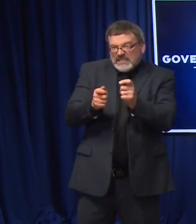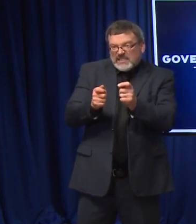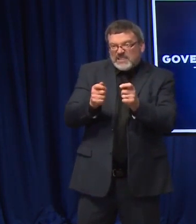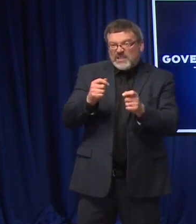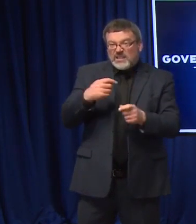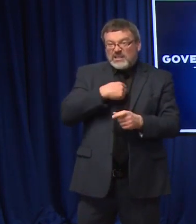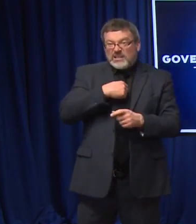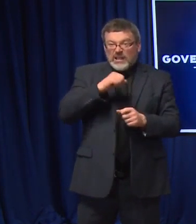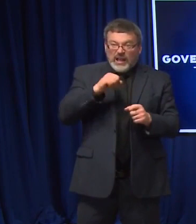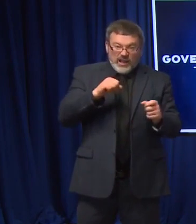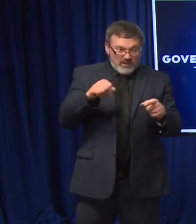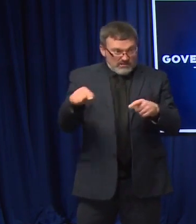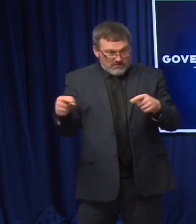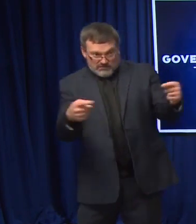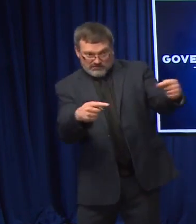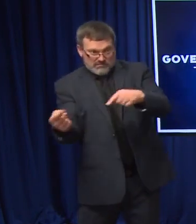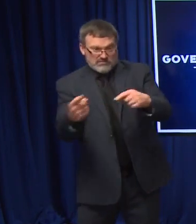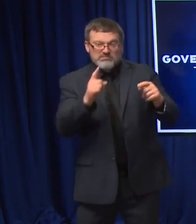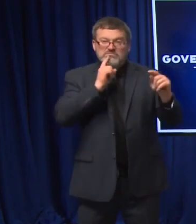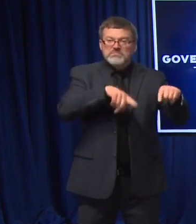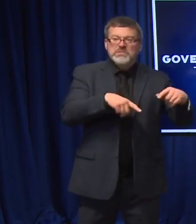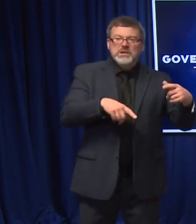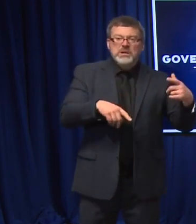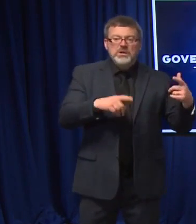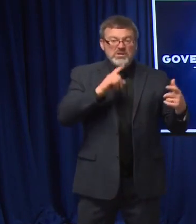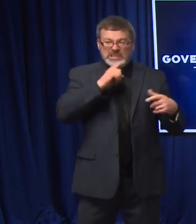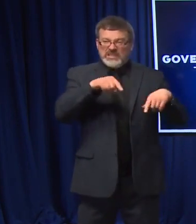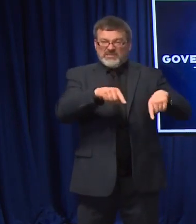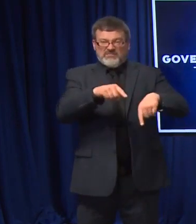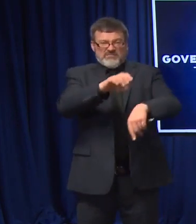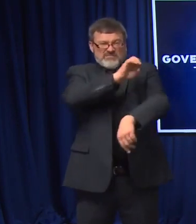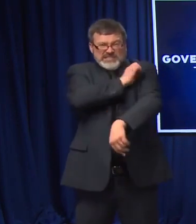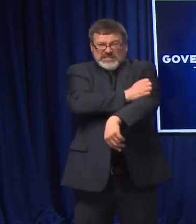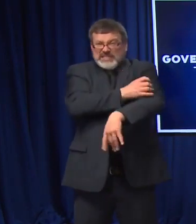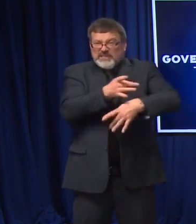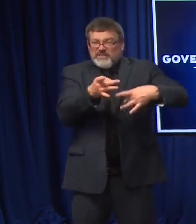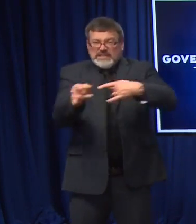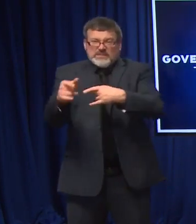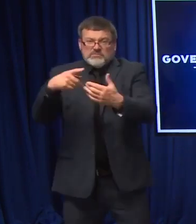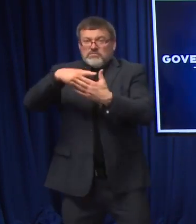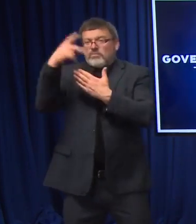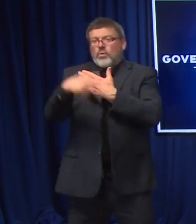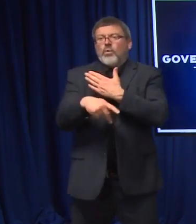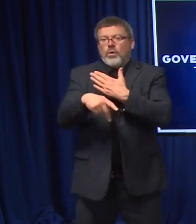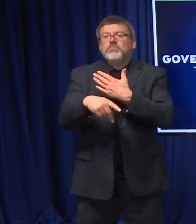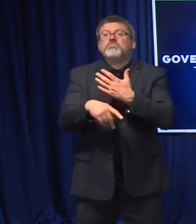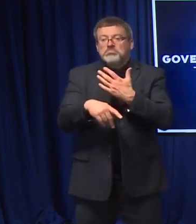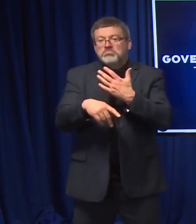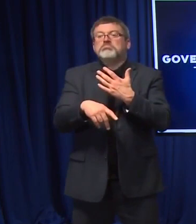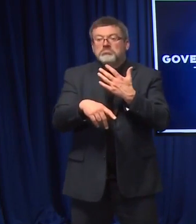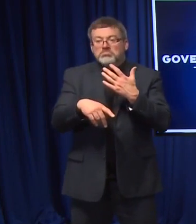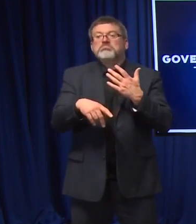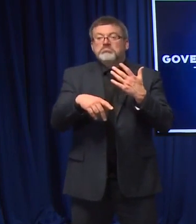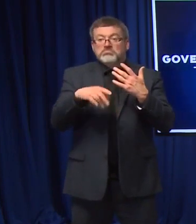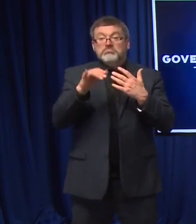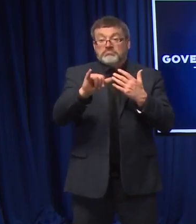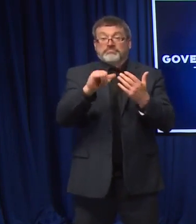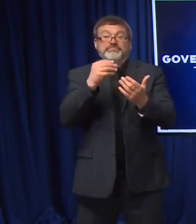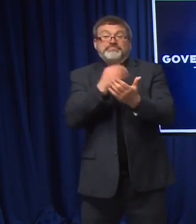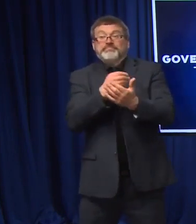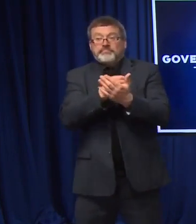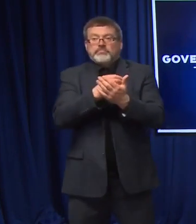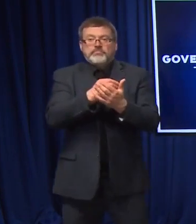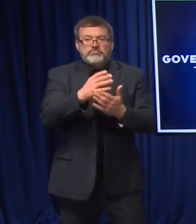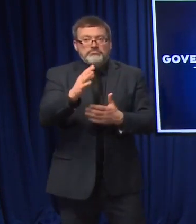forward with. And again, we want to make sure that our energy efficiency programs, which can be a very viable dollar to spend to save another dollar,